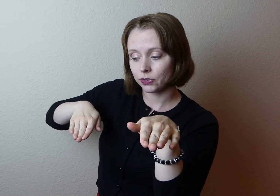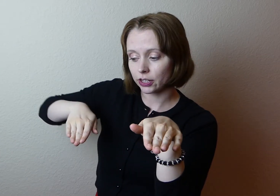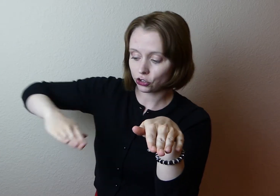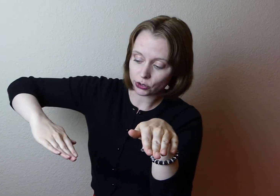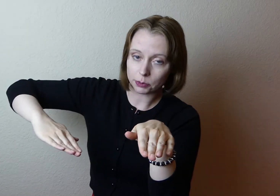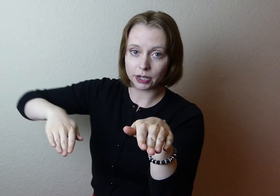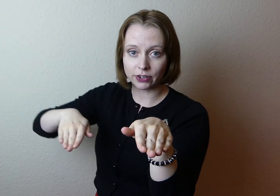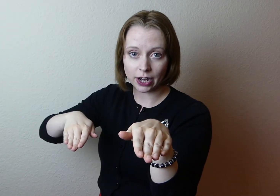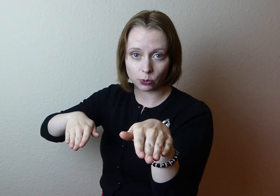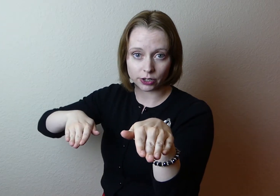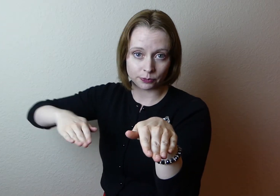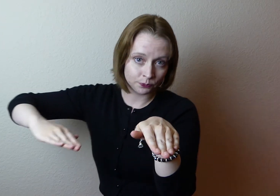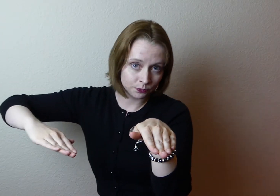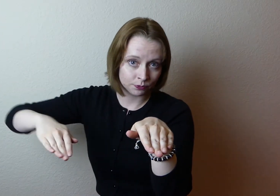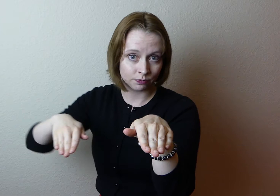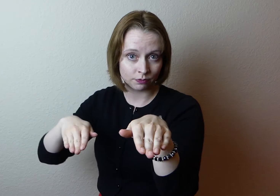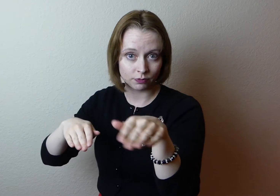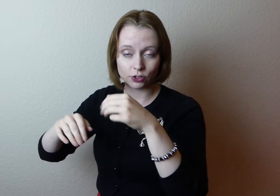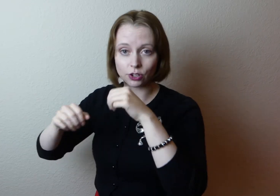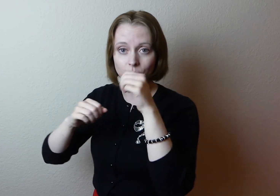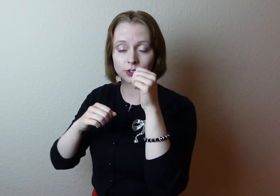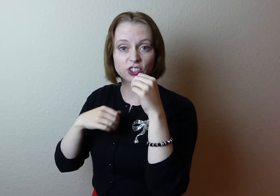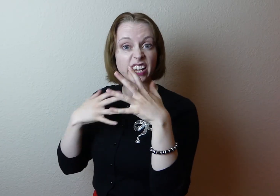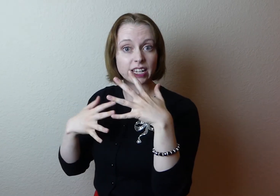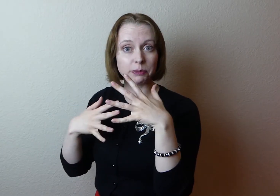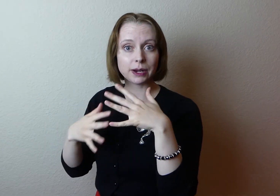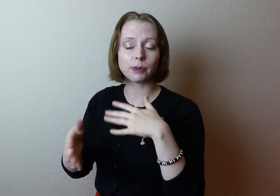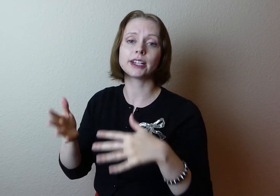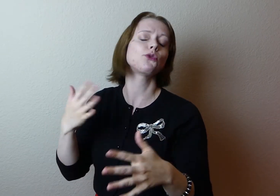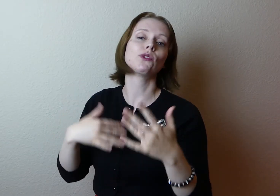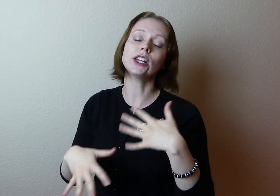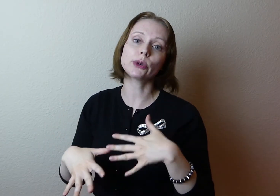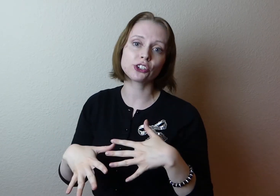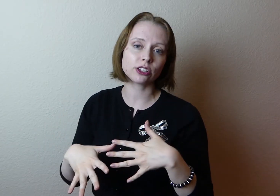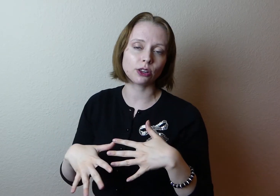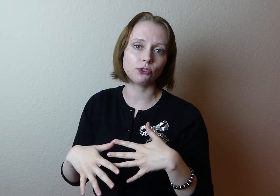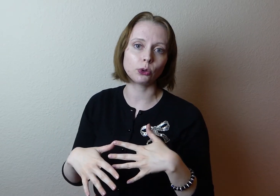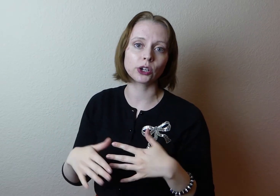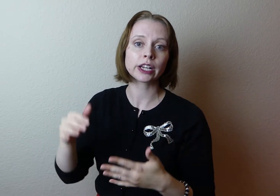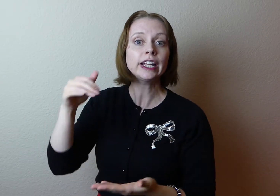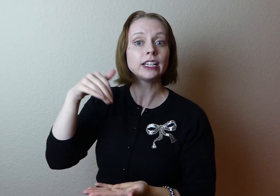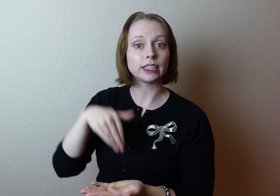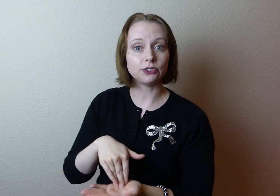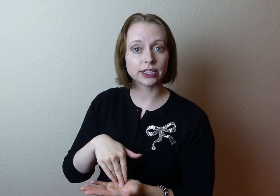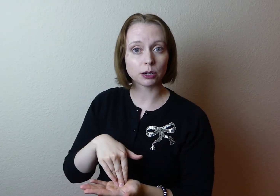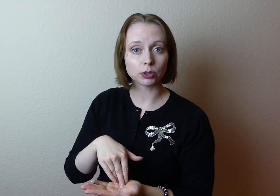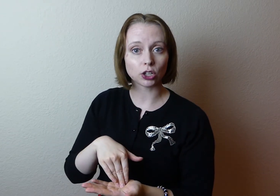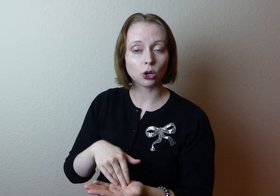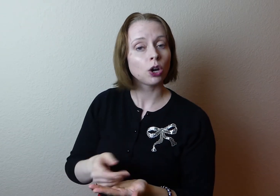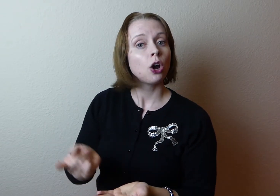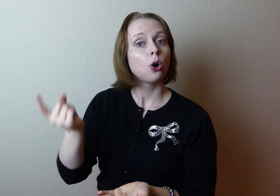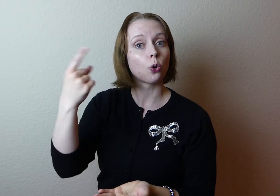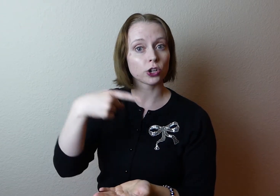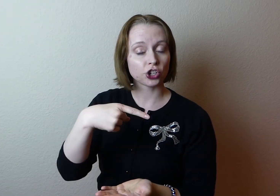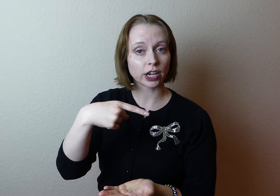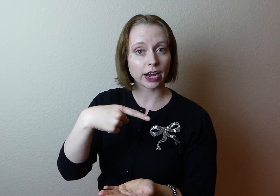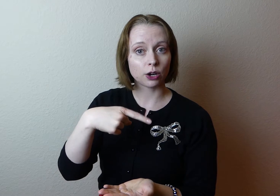is just going to pivot outward. So just kind of keep that in mind. If you have any questions on the footwork, leave it down below or check out